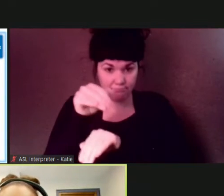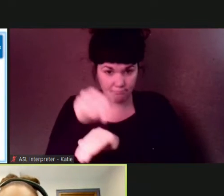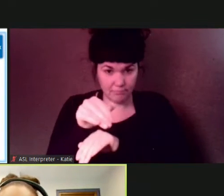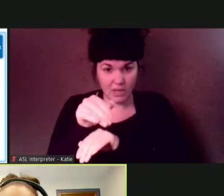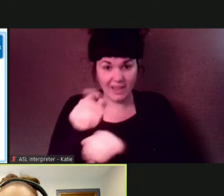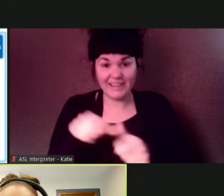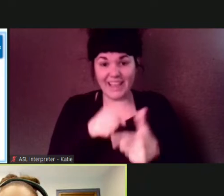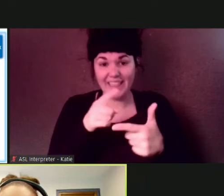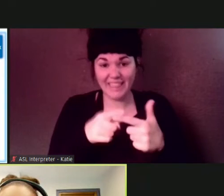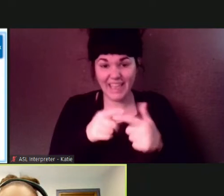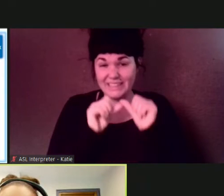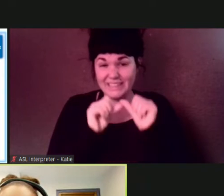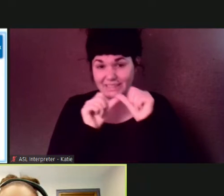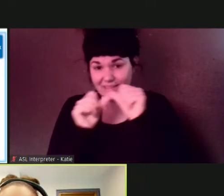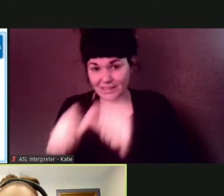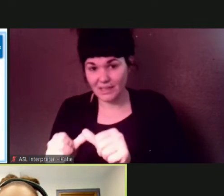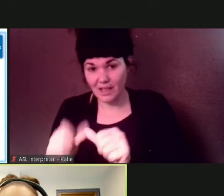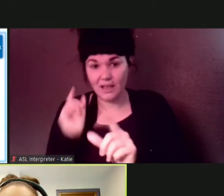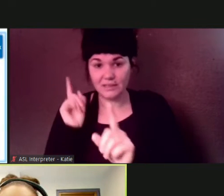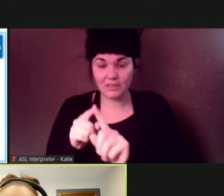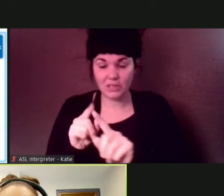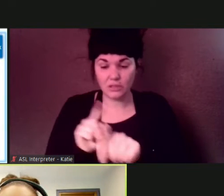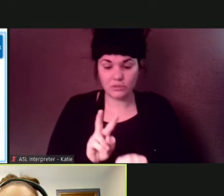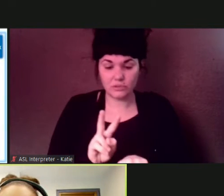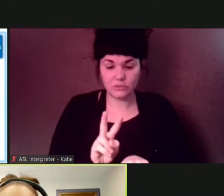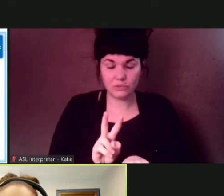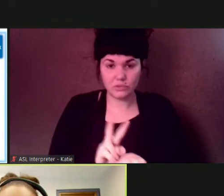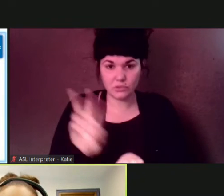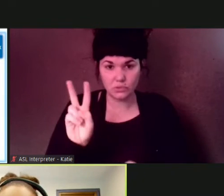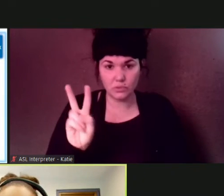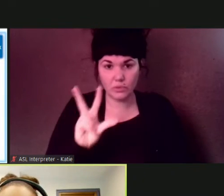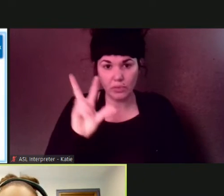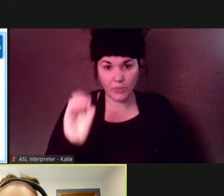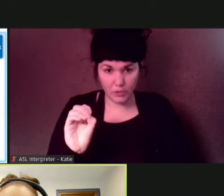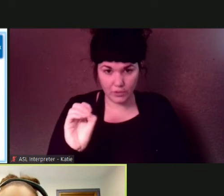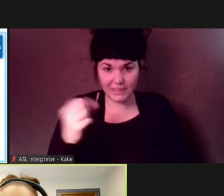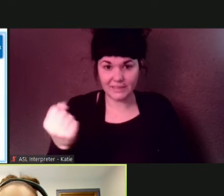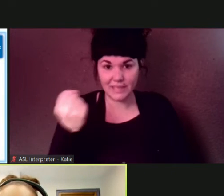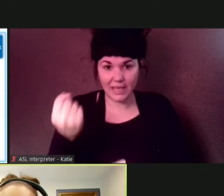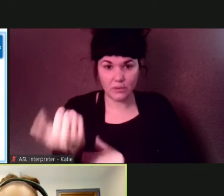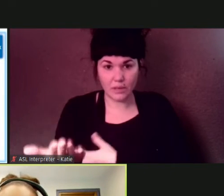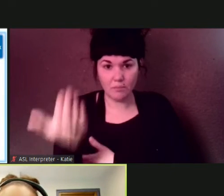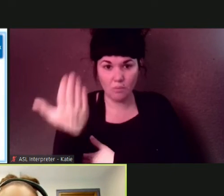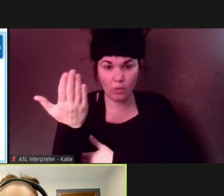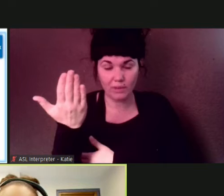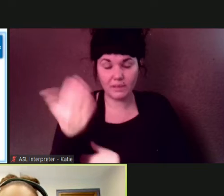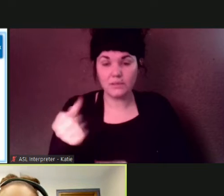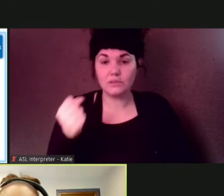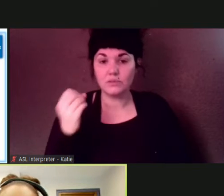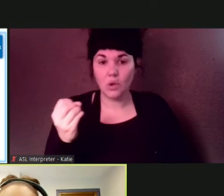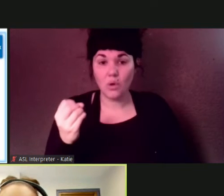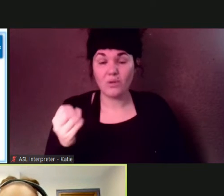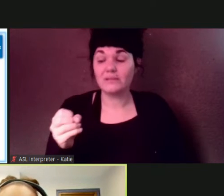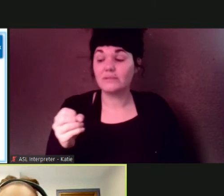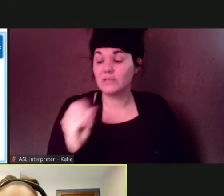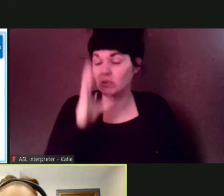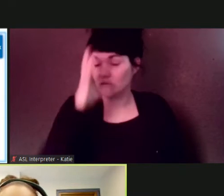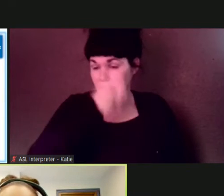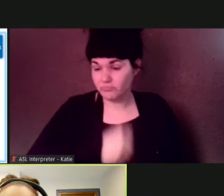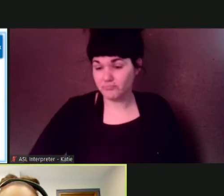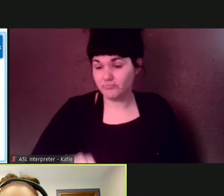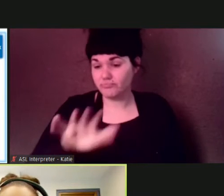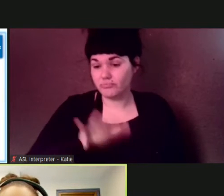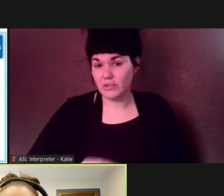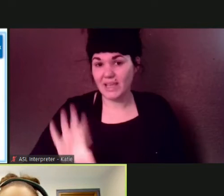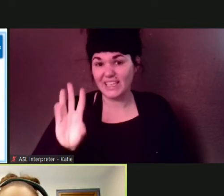2 30 a.m on uh saturday morning and so there was approximately six inches that